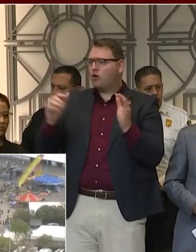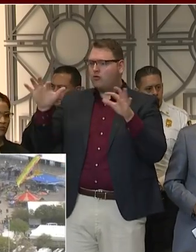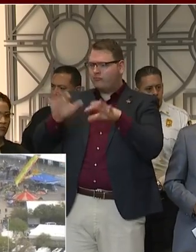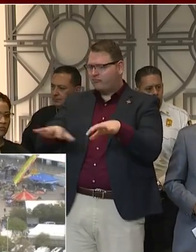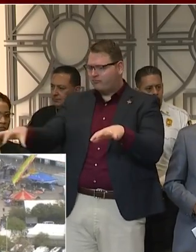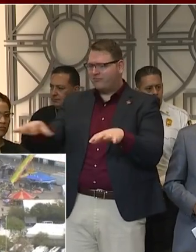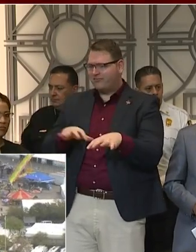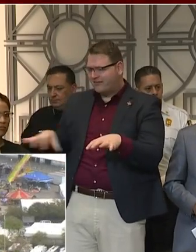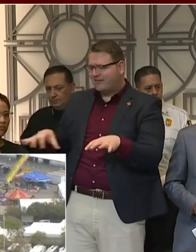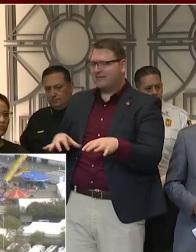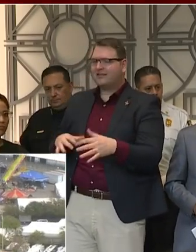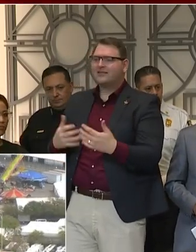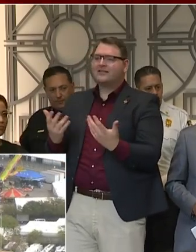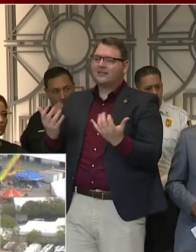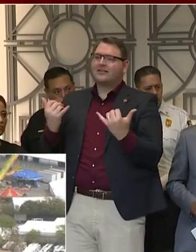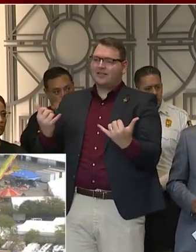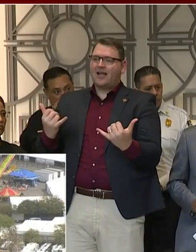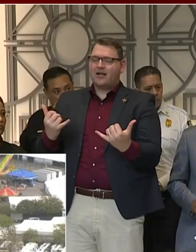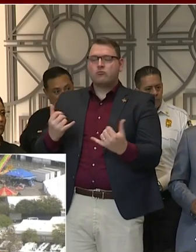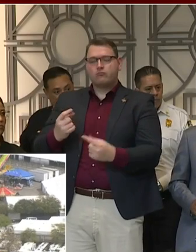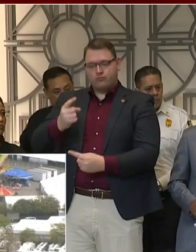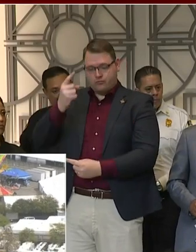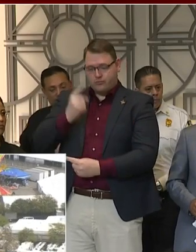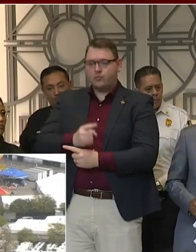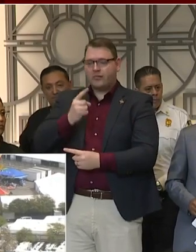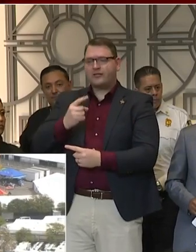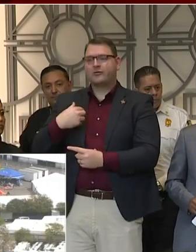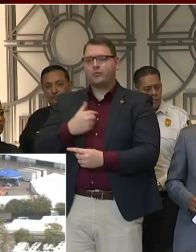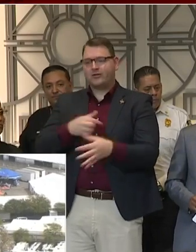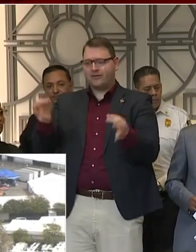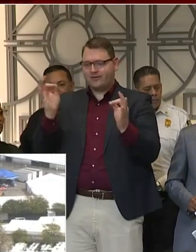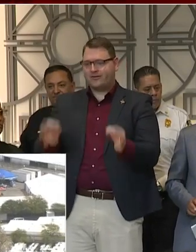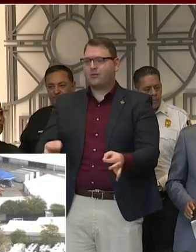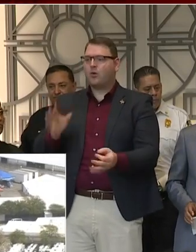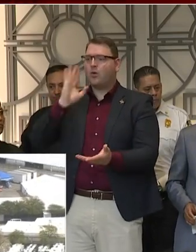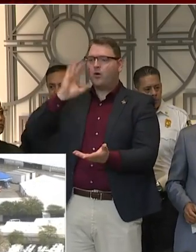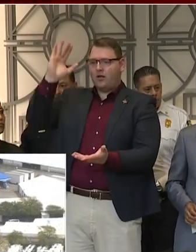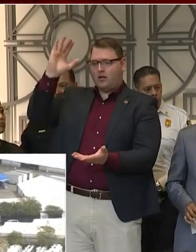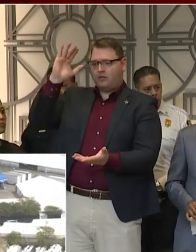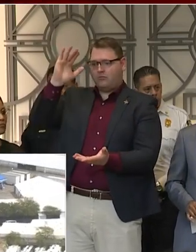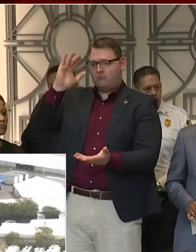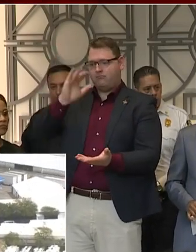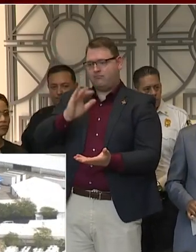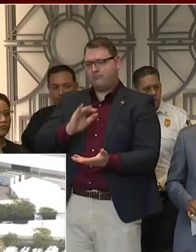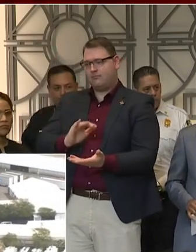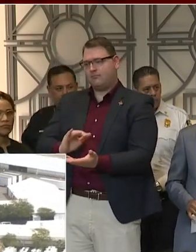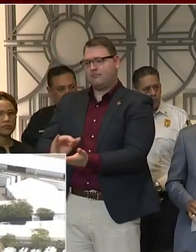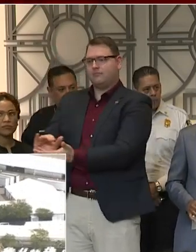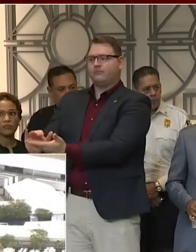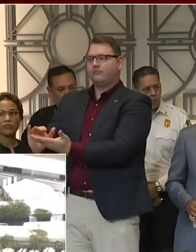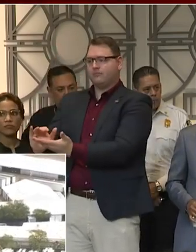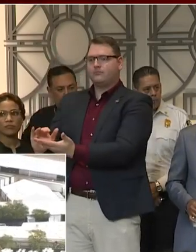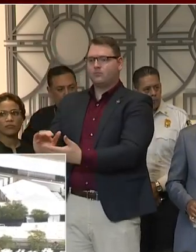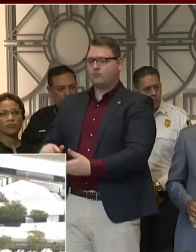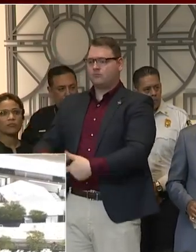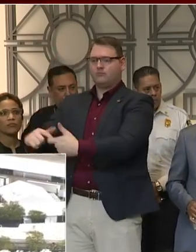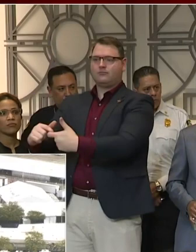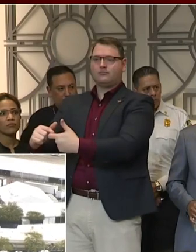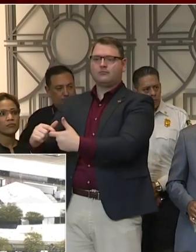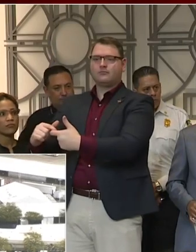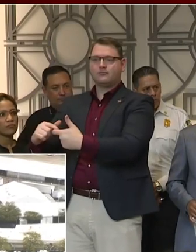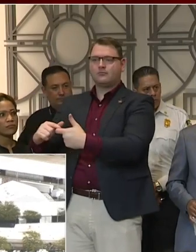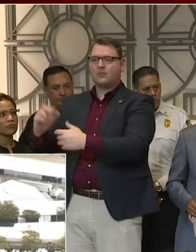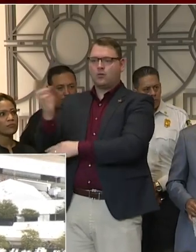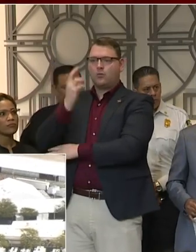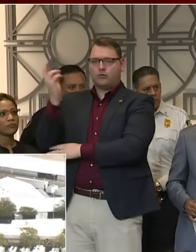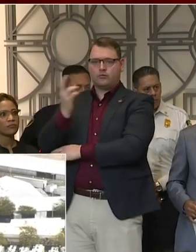to do an orderly wind-down of our operations. As the mayor earlier stated, there